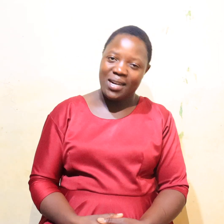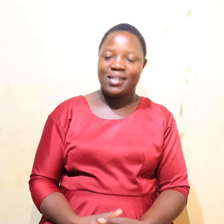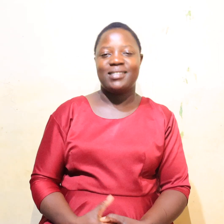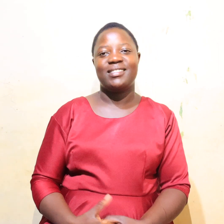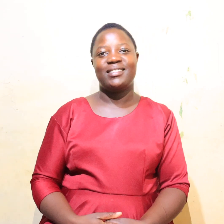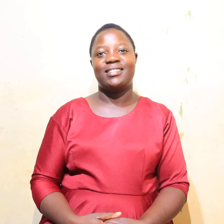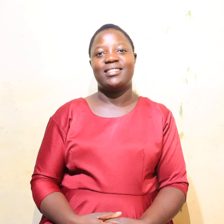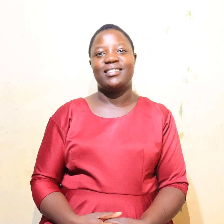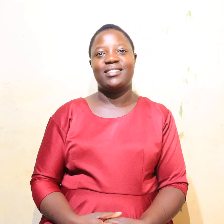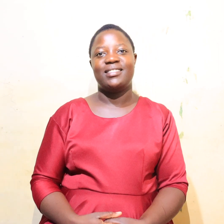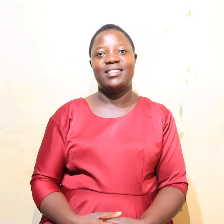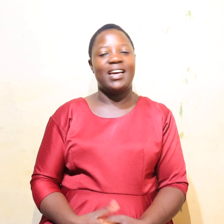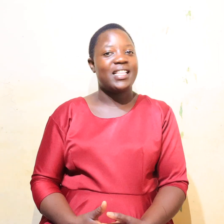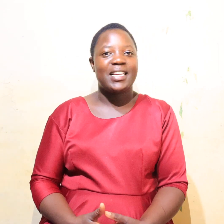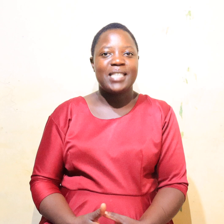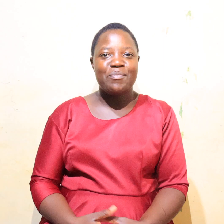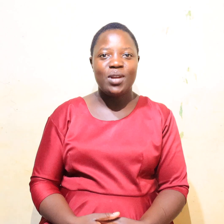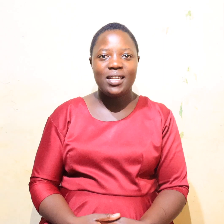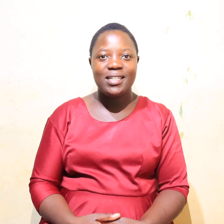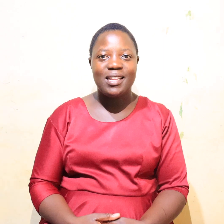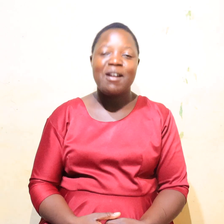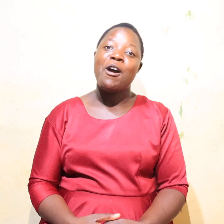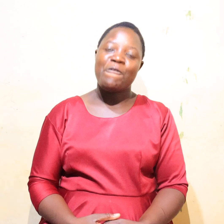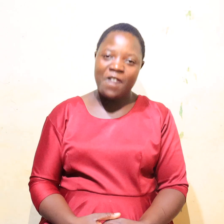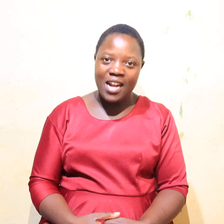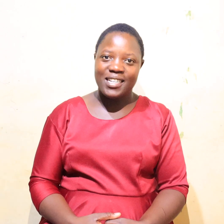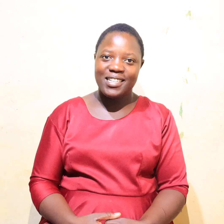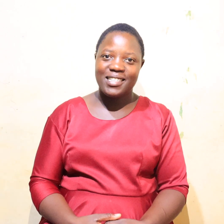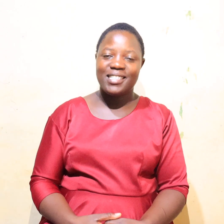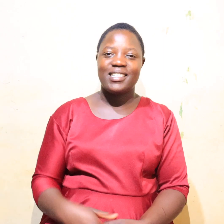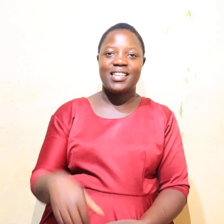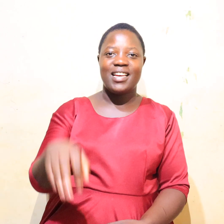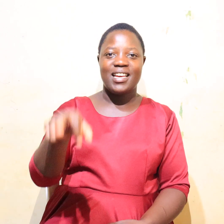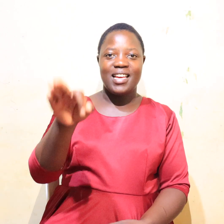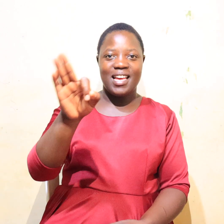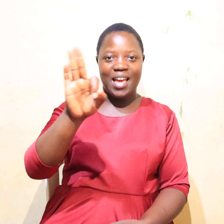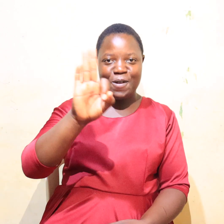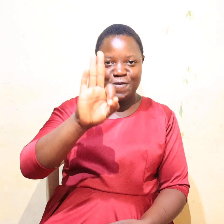Another example. Fred. Fred.